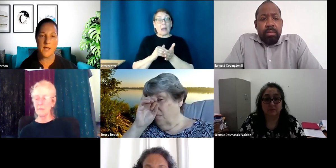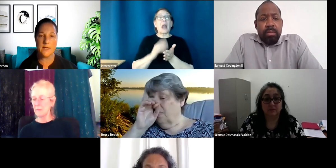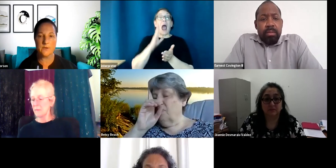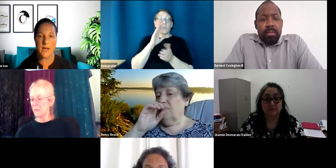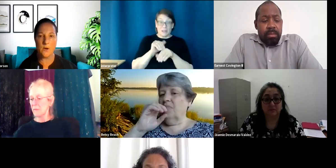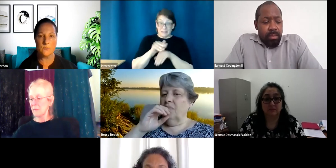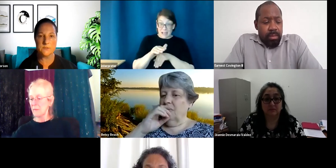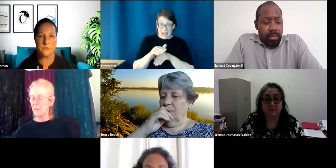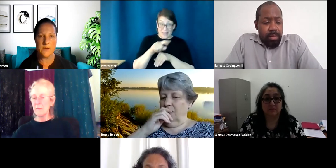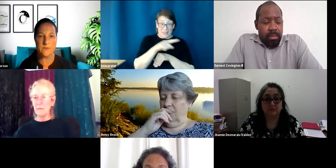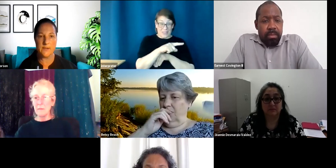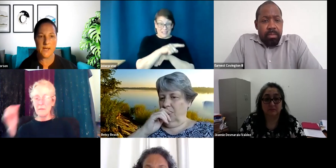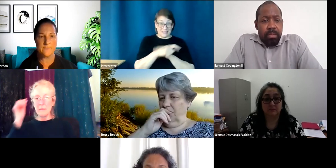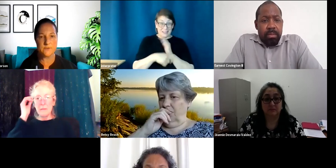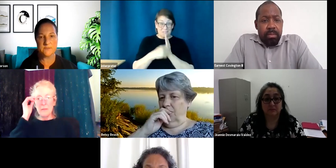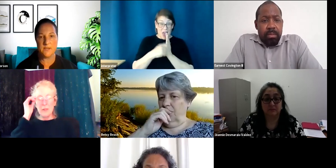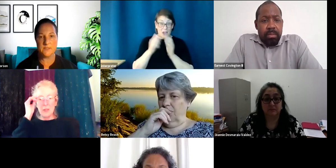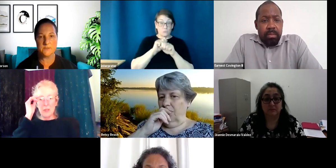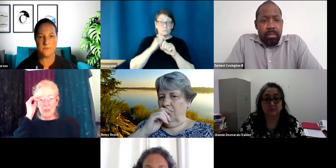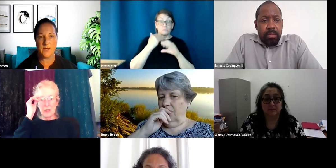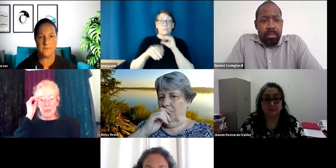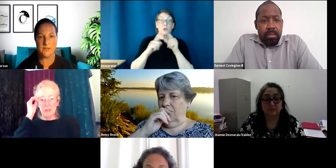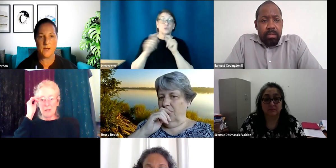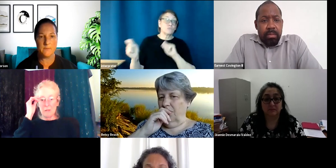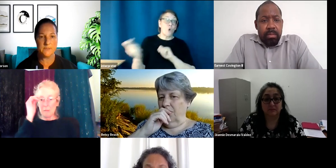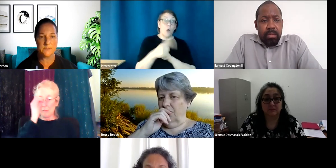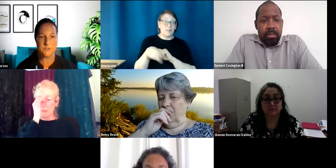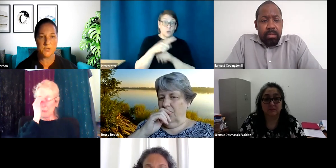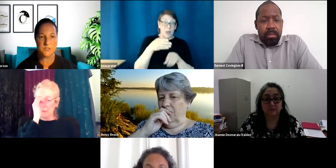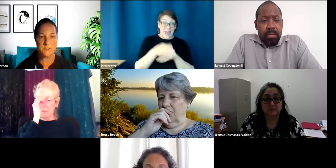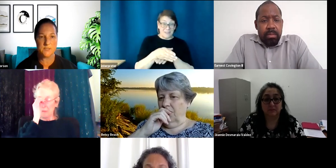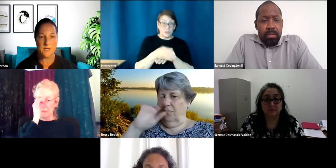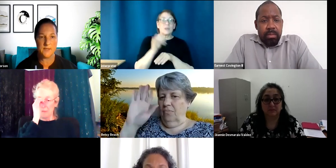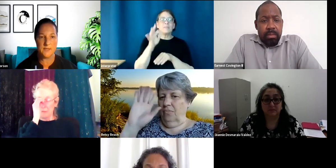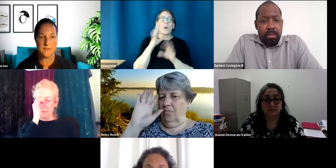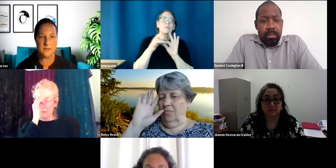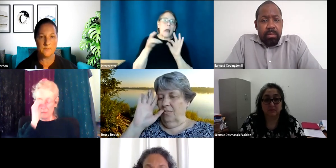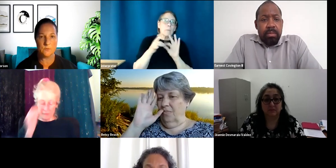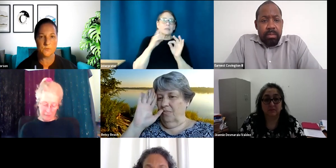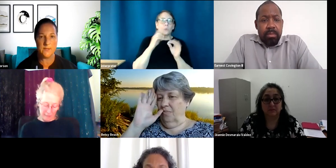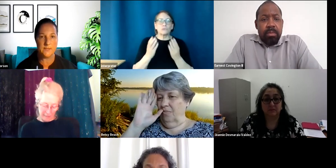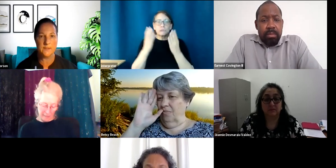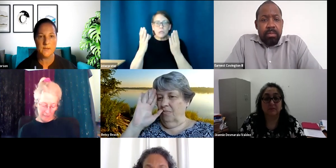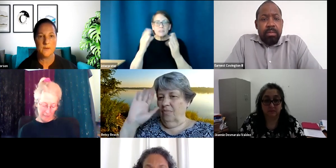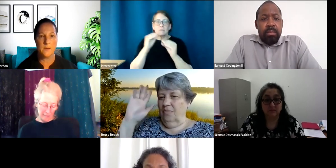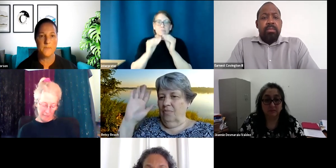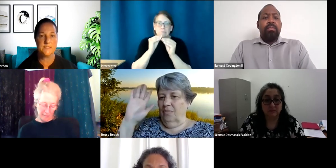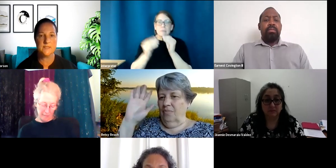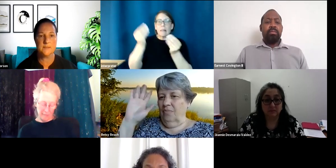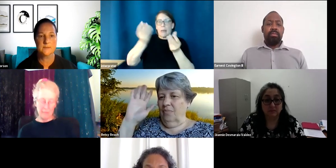flyer out to everybody after this meeting so if you have any comments or suggestions on that, and I will tweak it. Betsy?